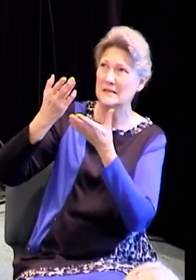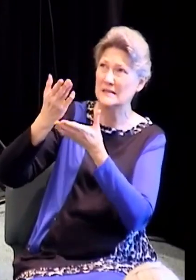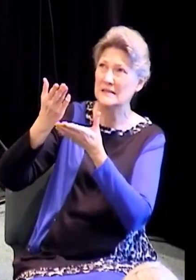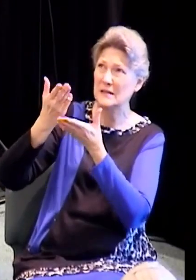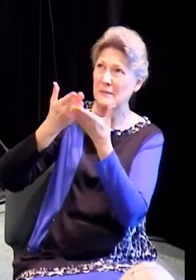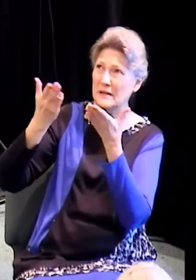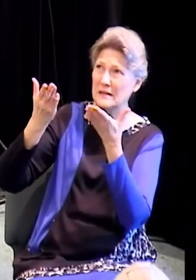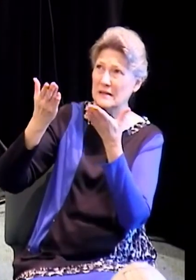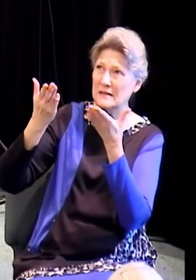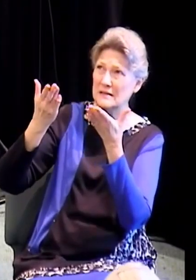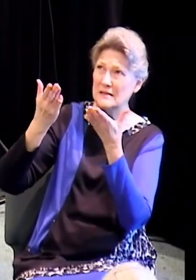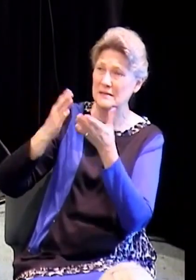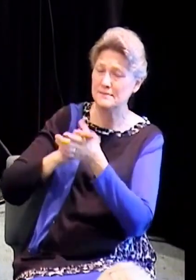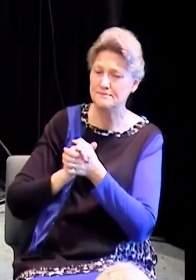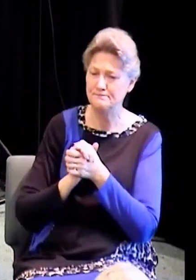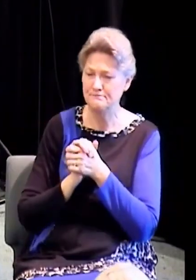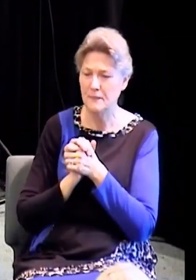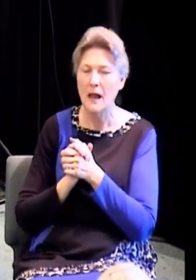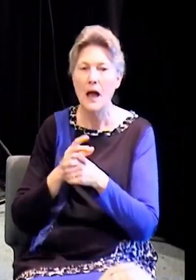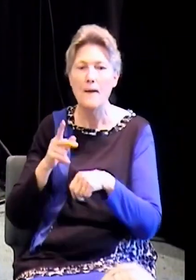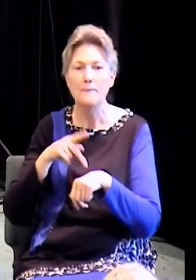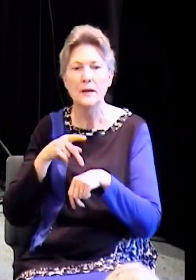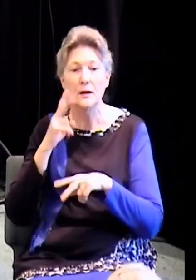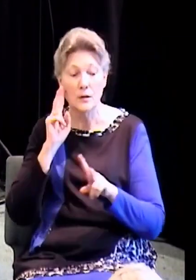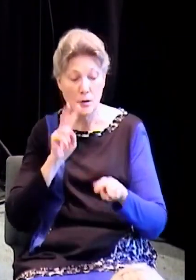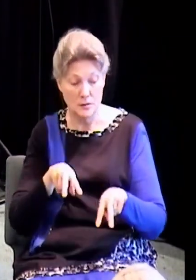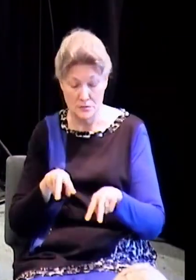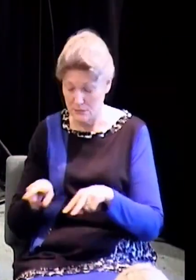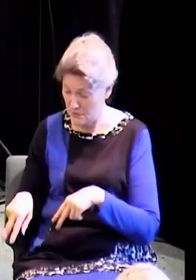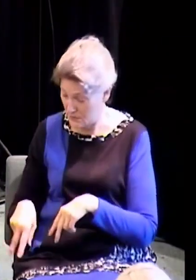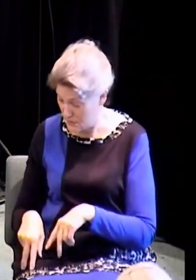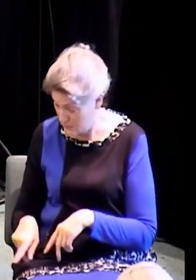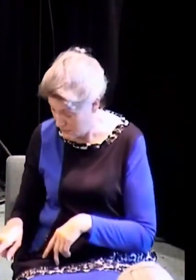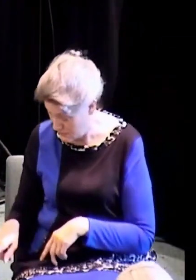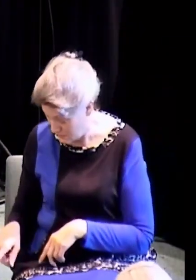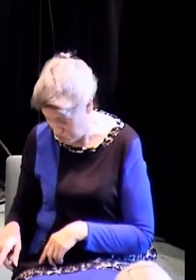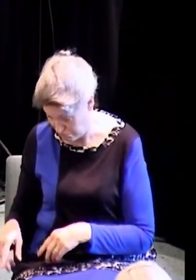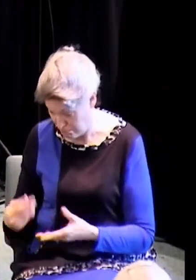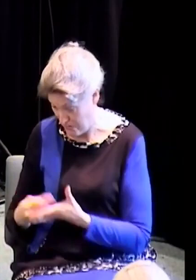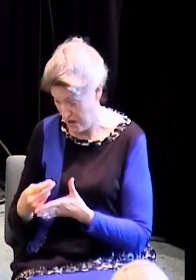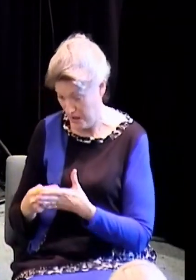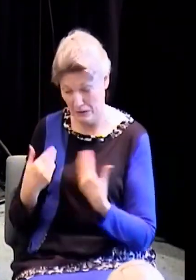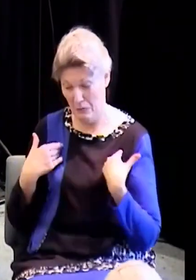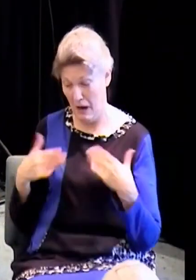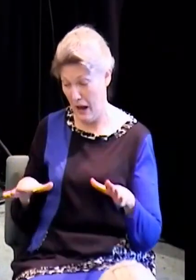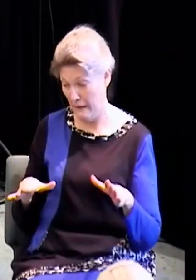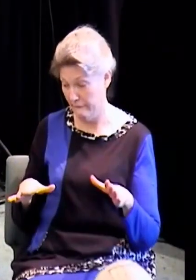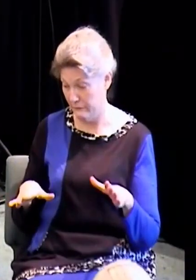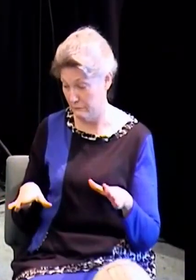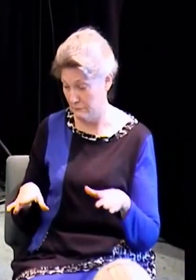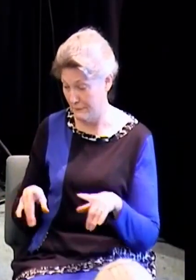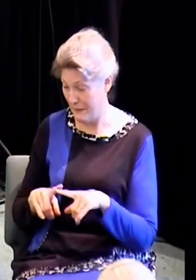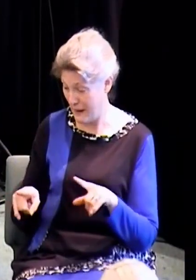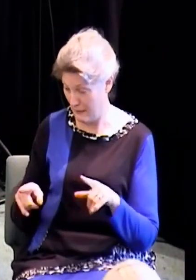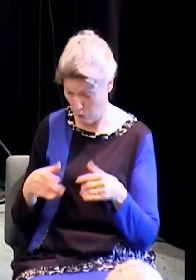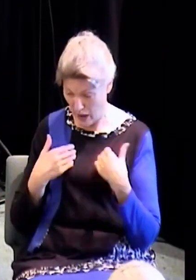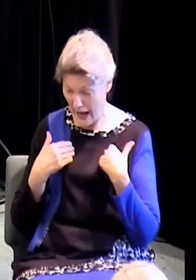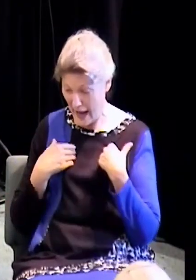today. But Peter looks at him and he said, I ain't got no money, buddy. But such as I have,